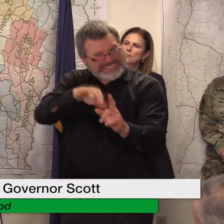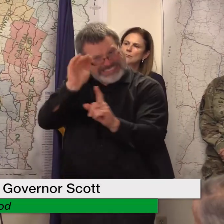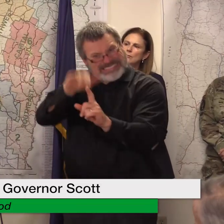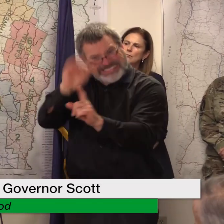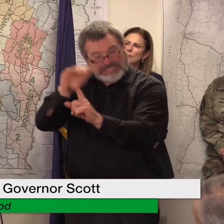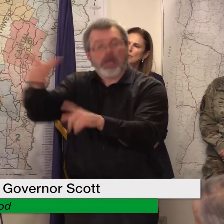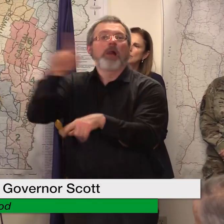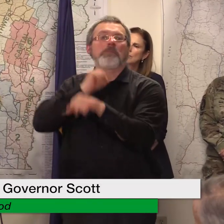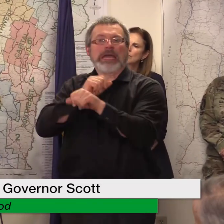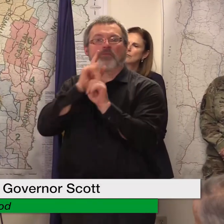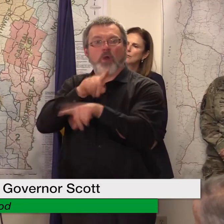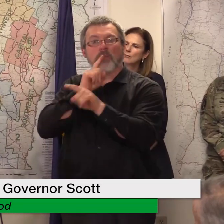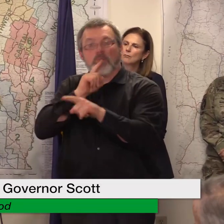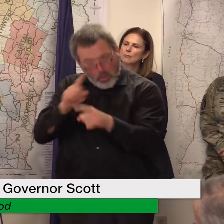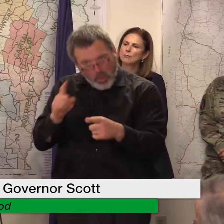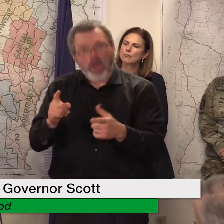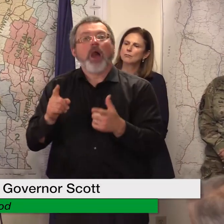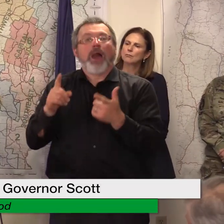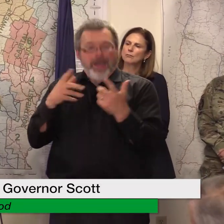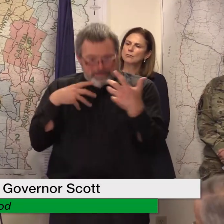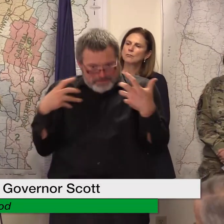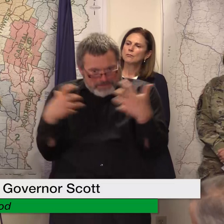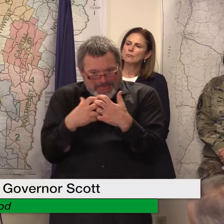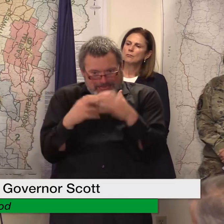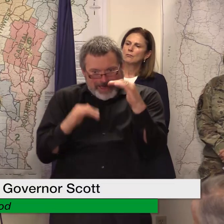we got enough information to be able to declare them